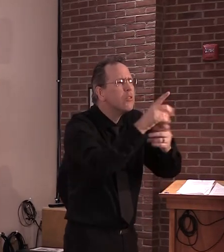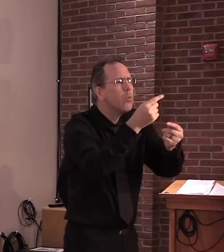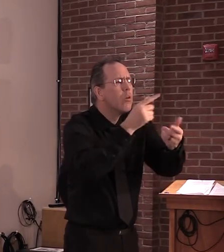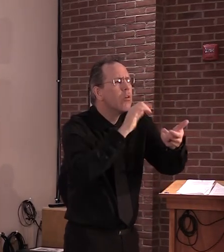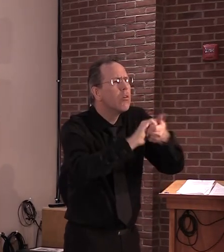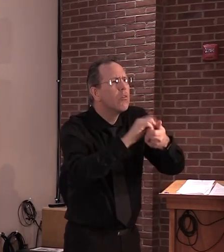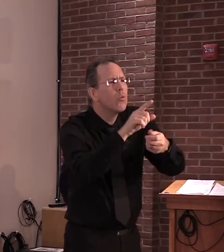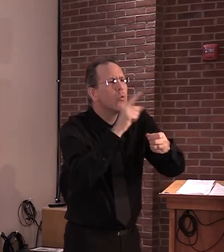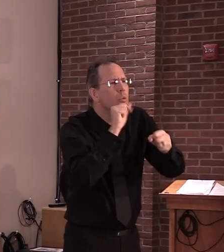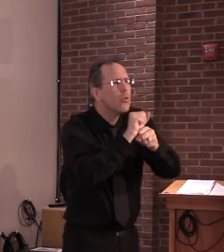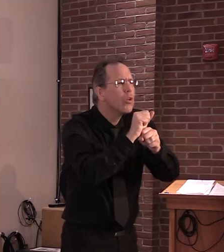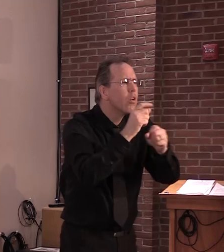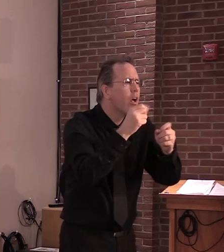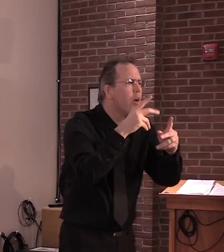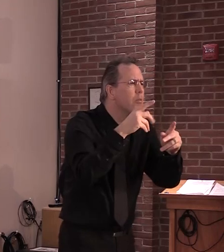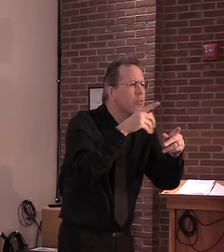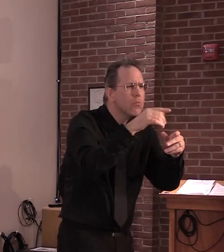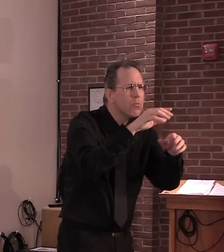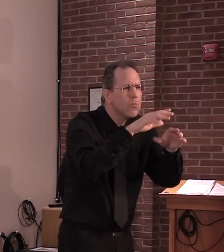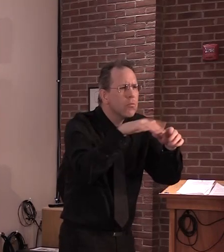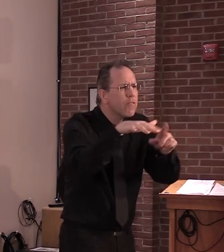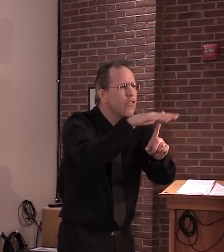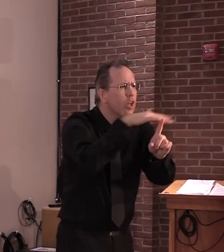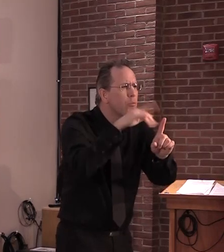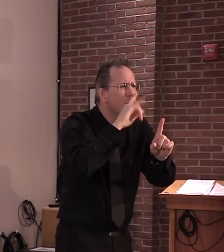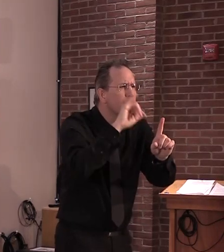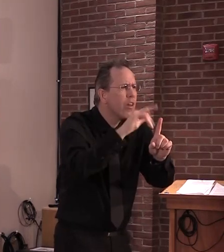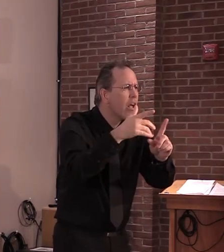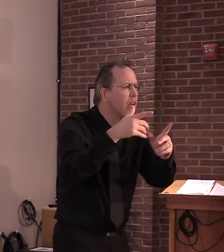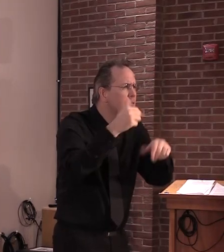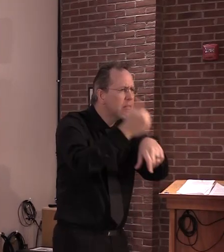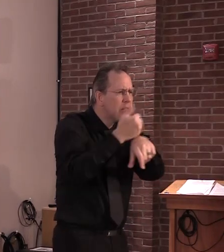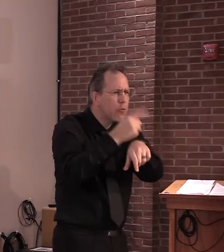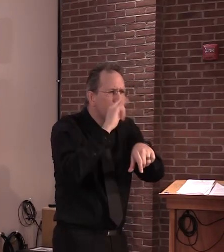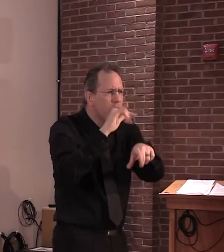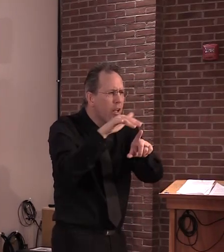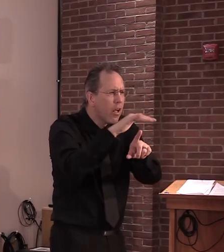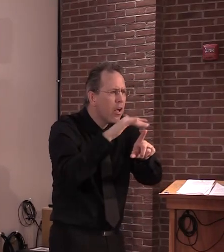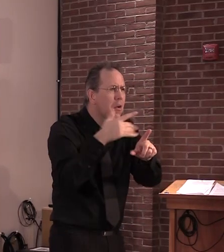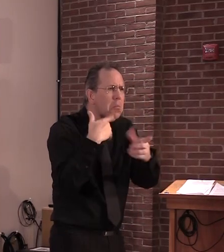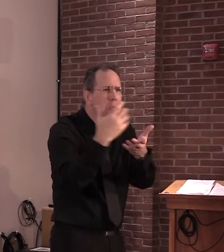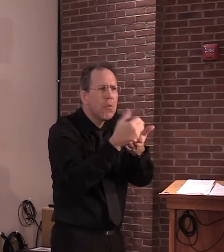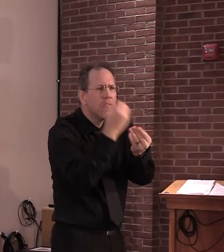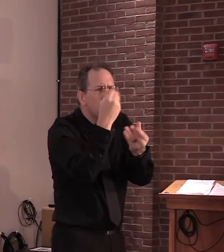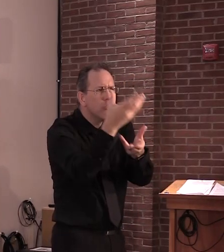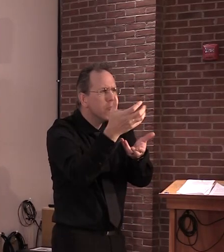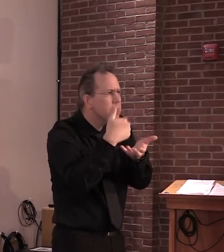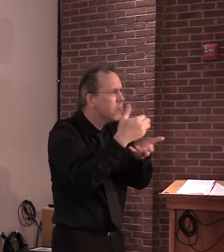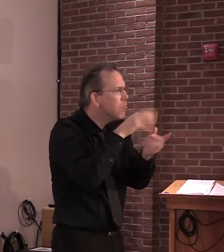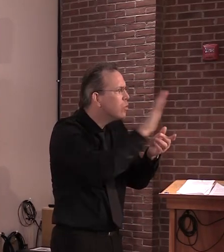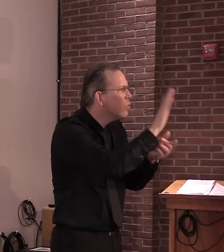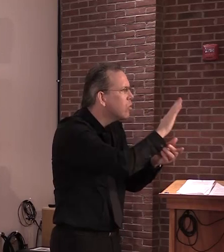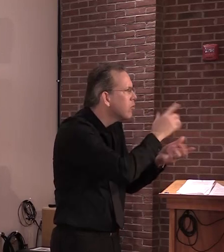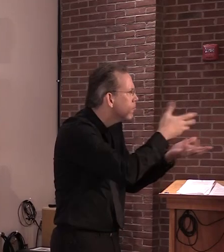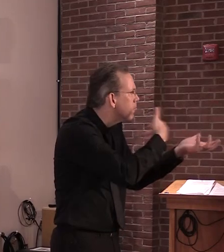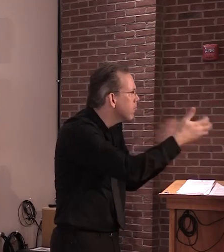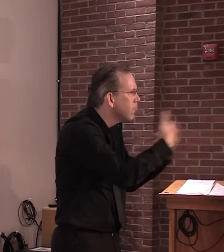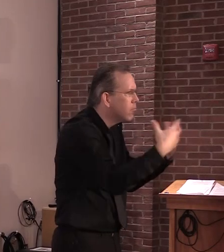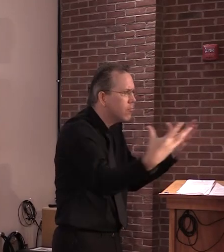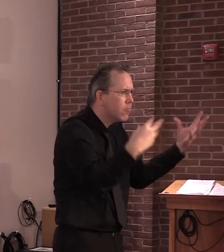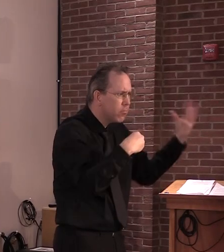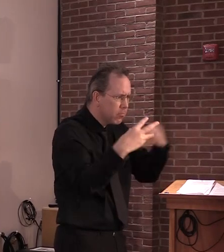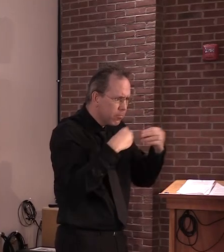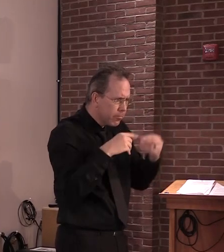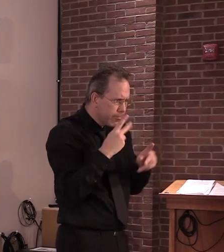as you can imagine, we've accumulated a lot of information and this would, would very much, um, lend to